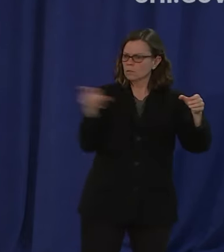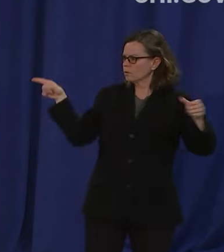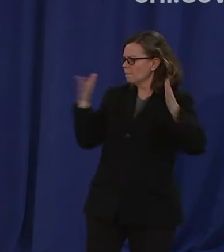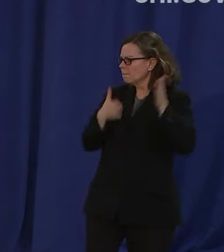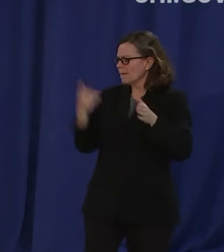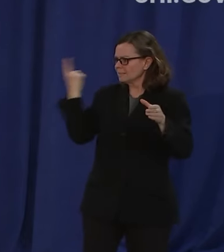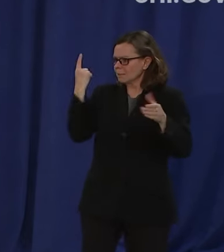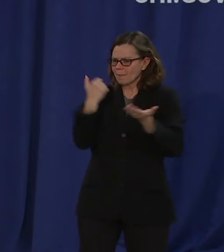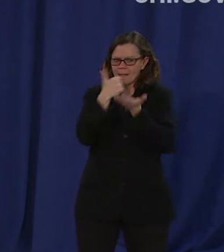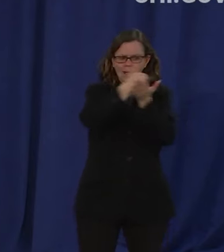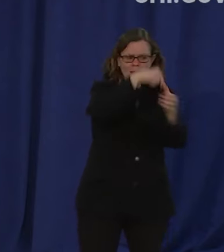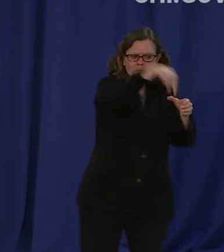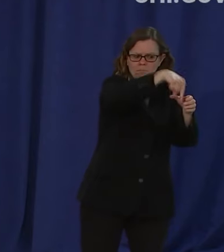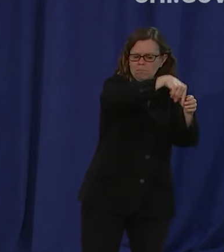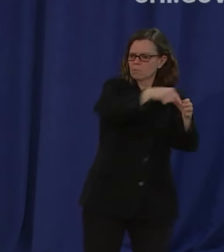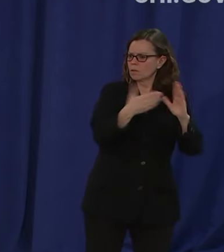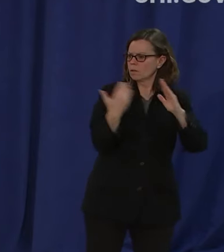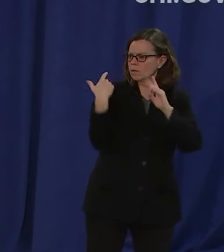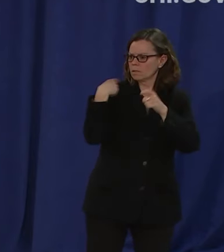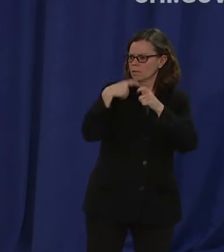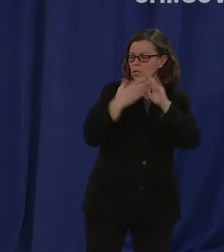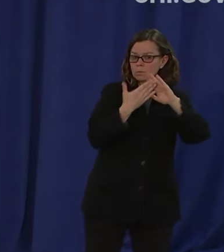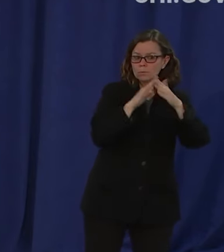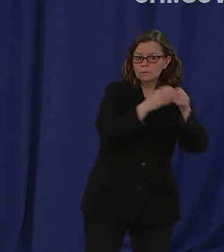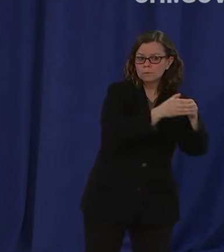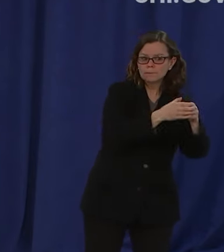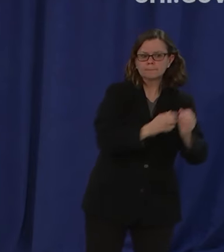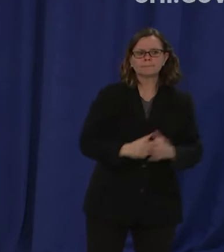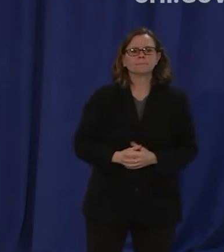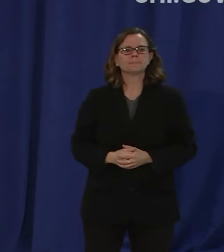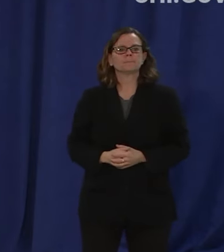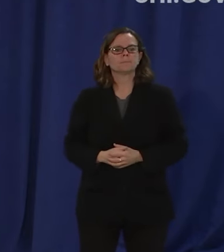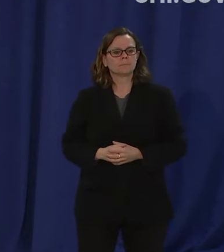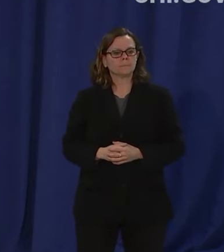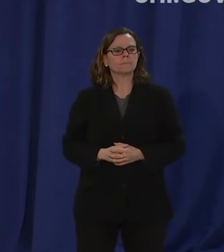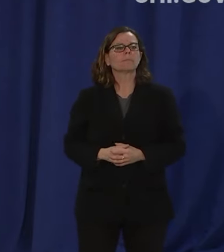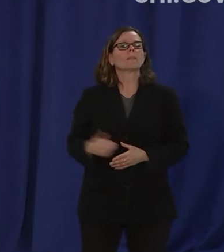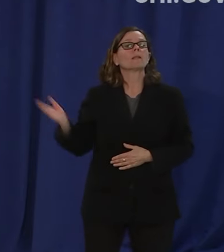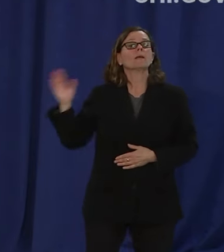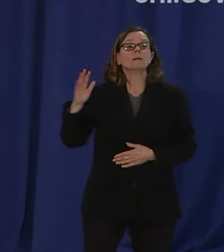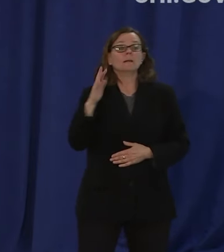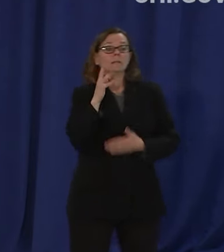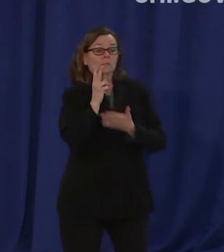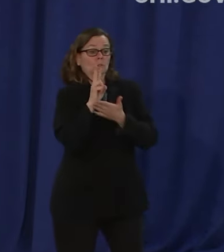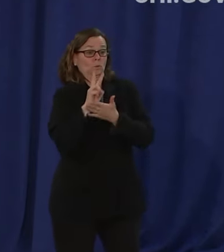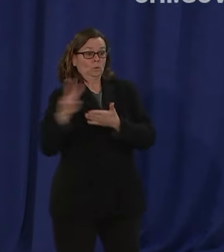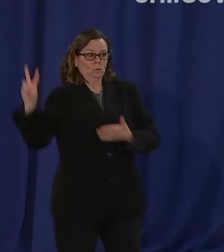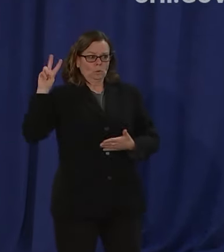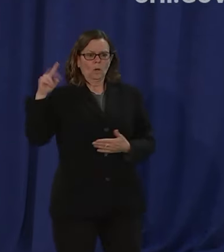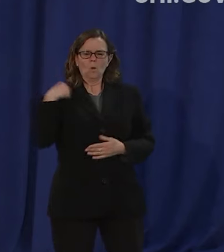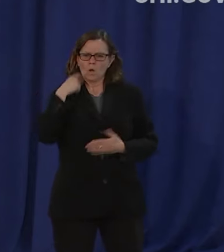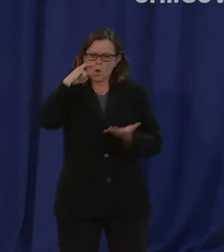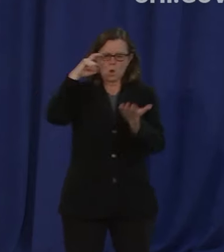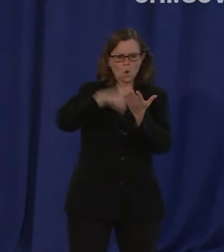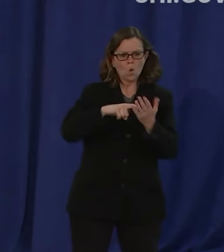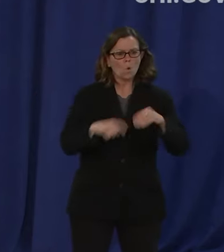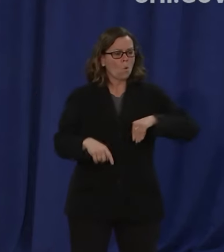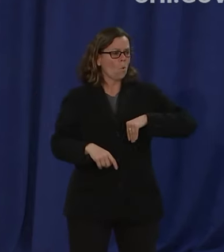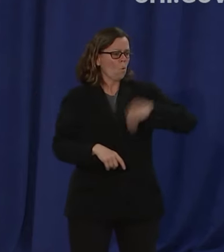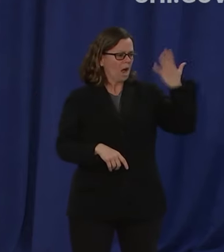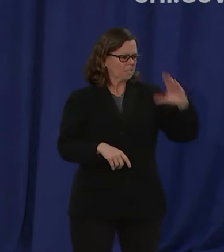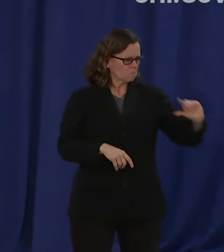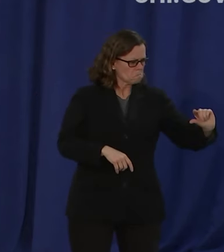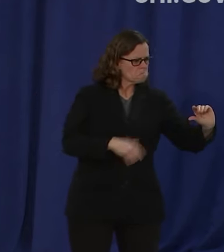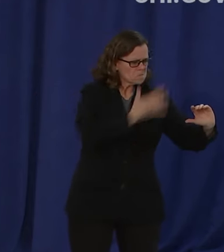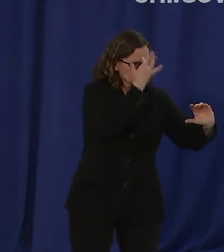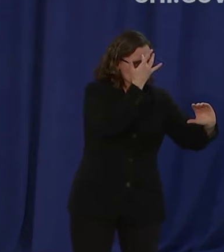the racial equity data a little over two weeks ago one of the things that we pointed out at that time is that we feared there